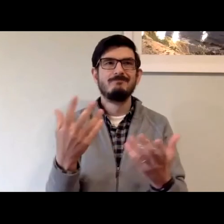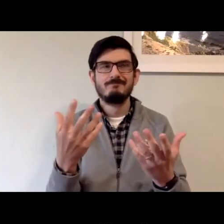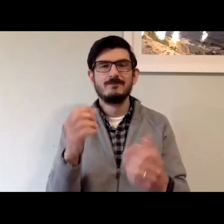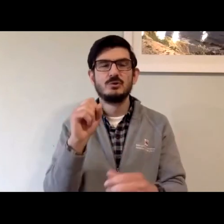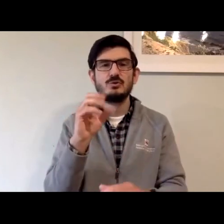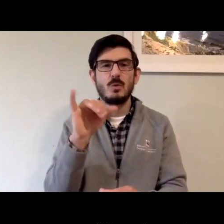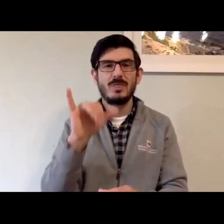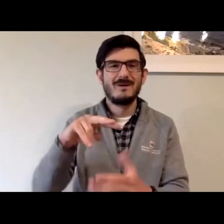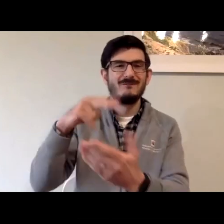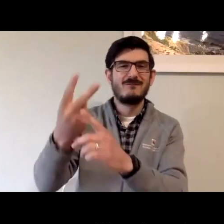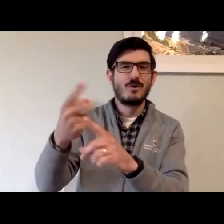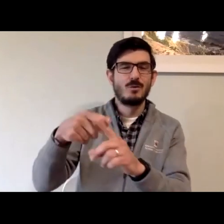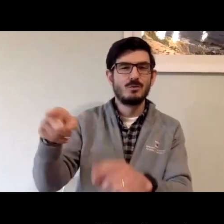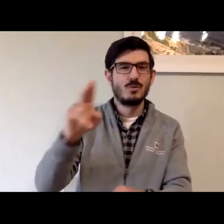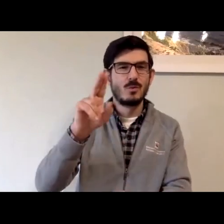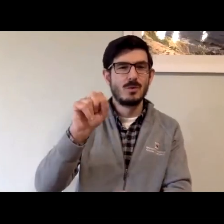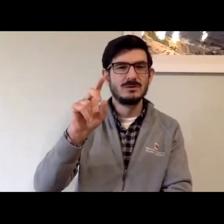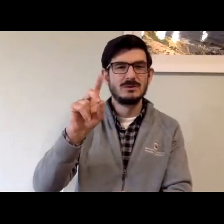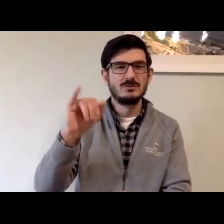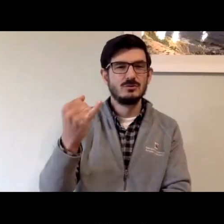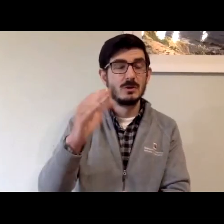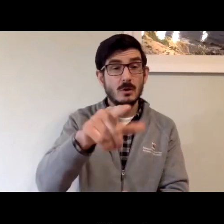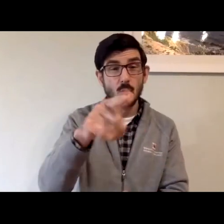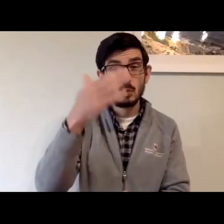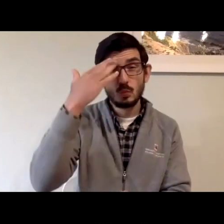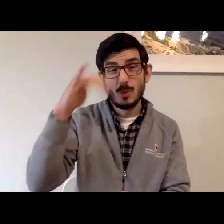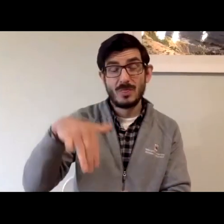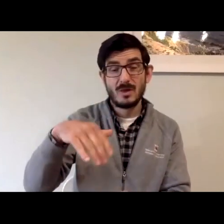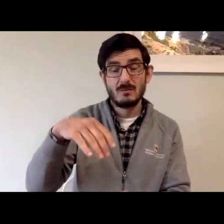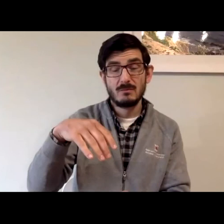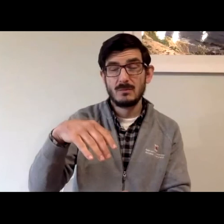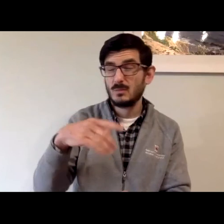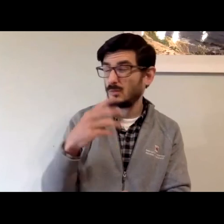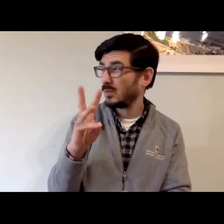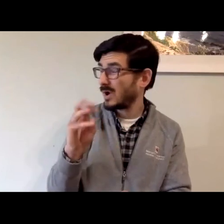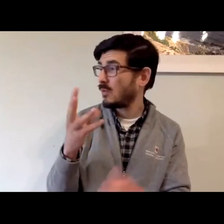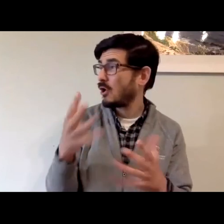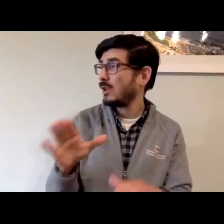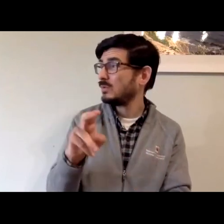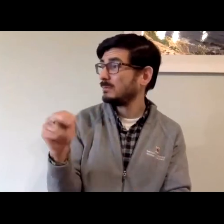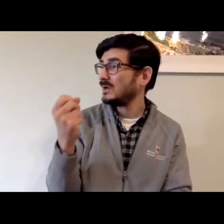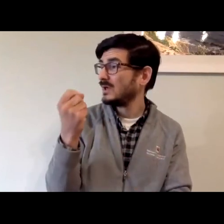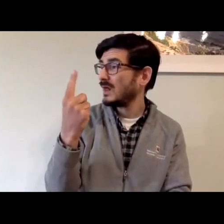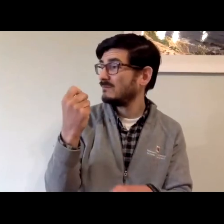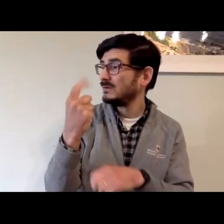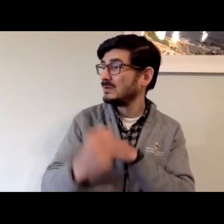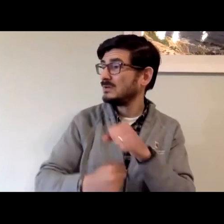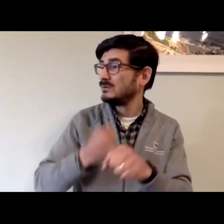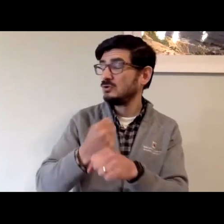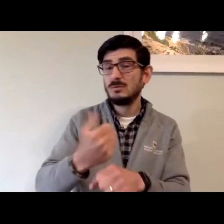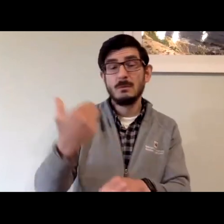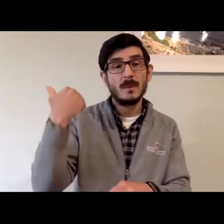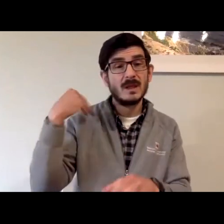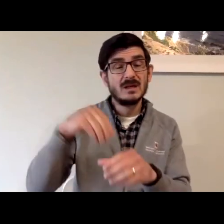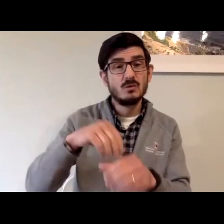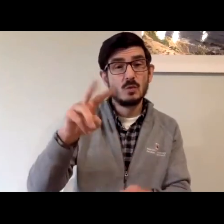of their very narrow purview of taking and placing calls. So it is a DOJ matter. as you know, was, gosh, was already been,